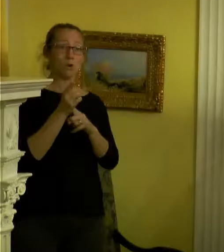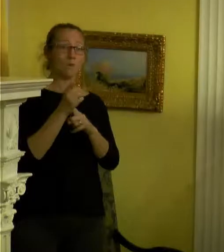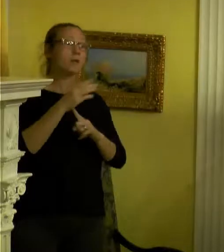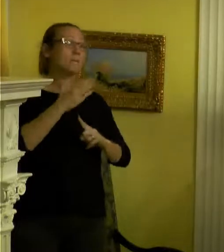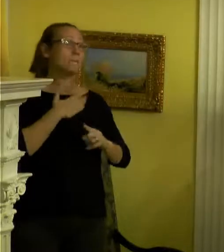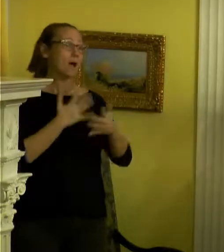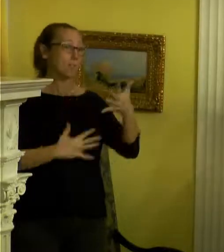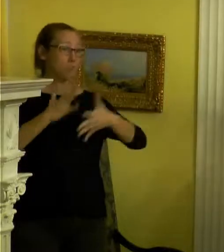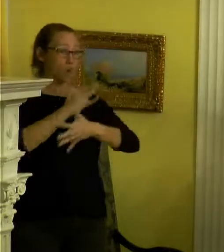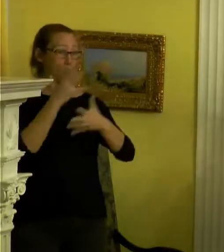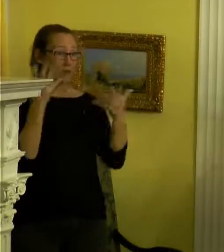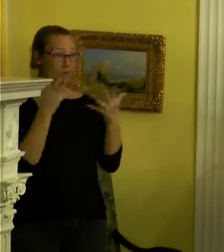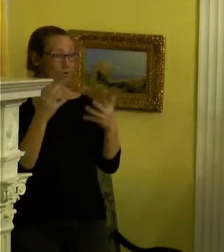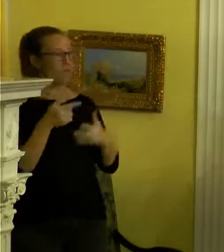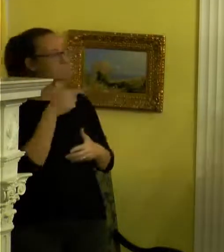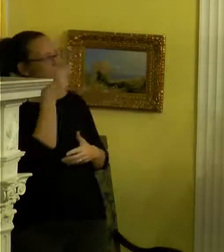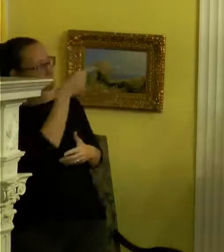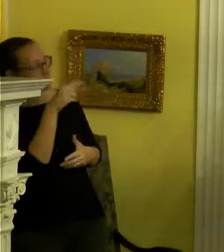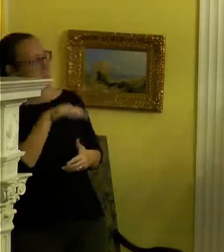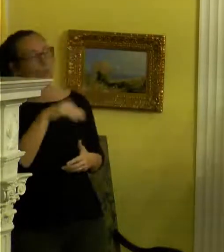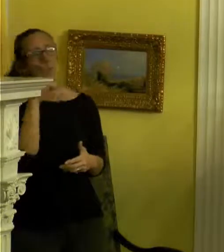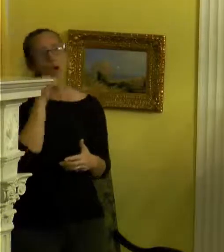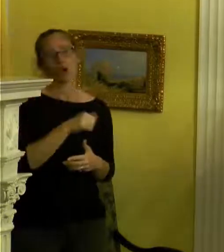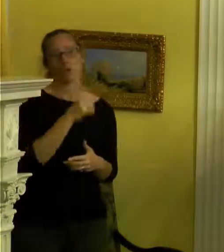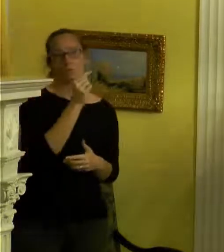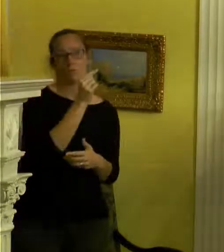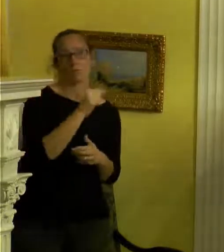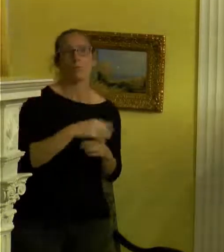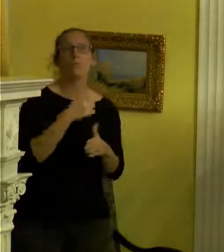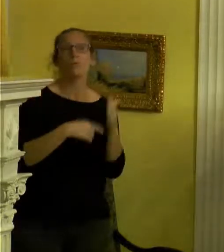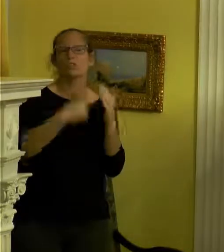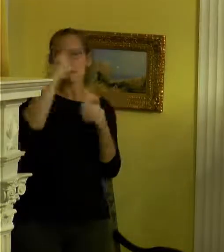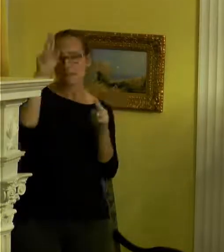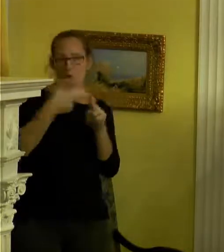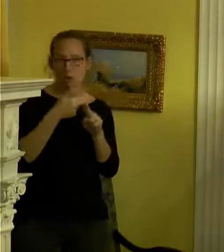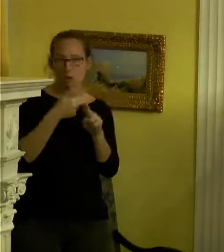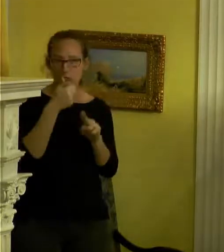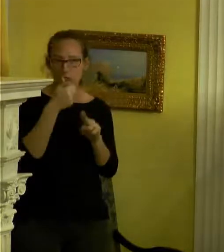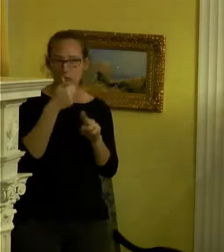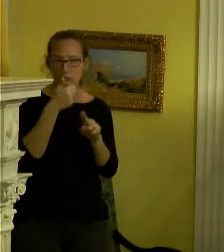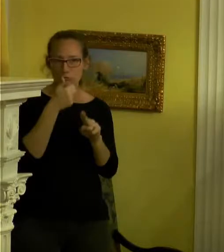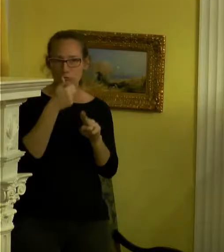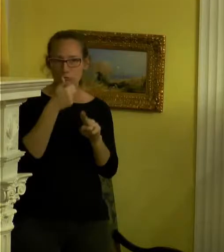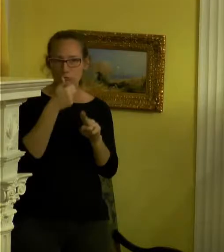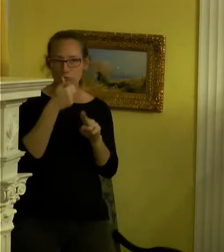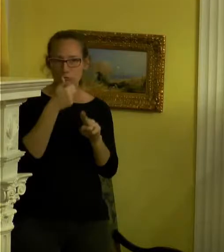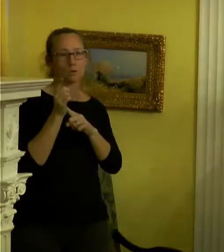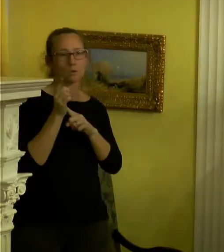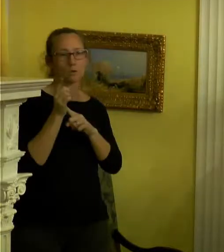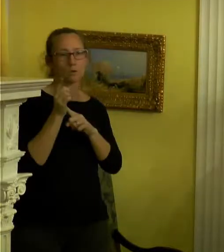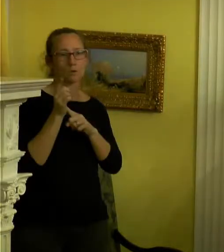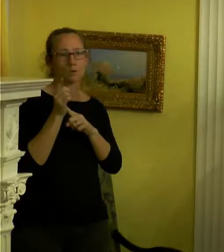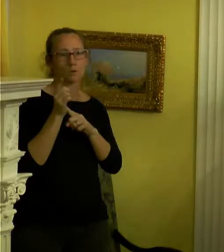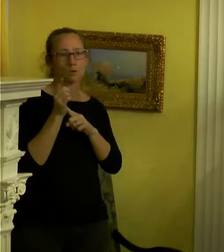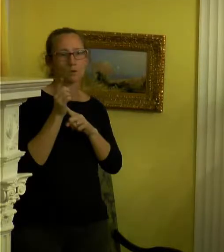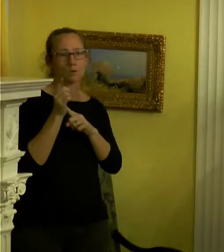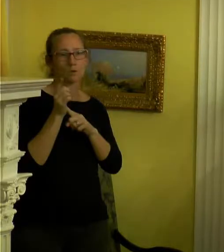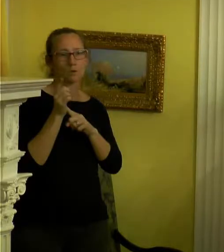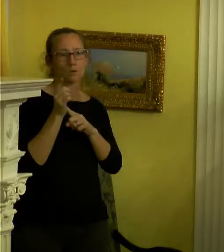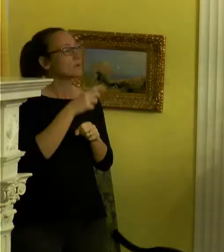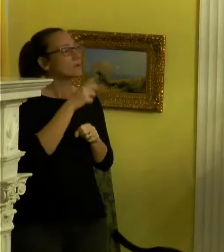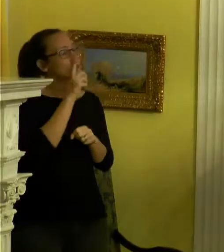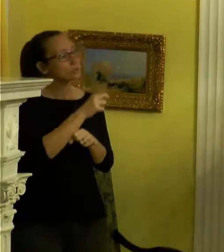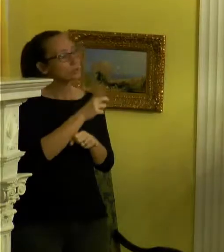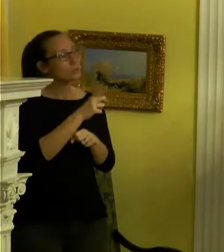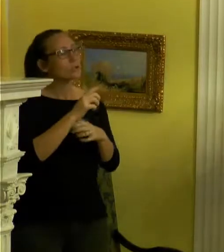my priority is like that little girl and what she thinks about herself in this moment. And I want to make sure